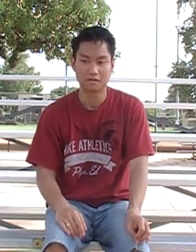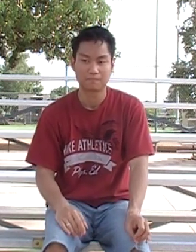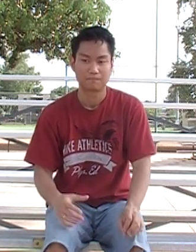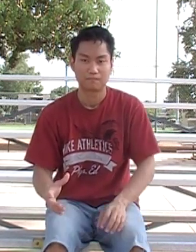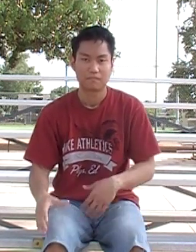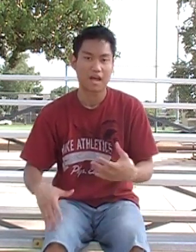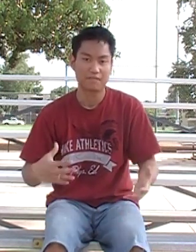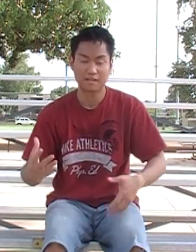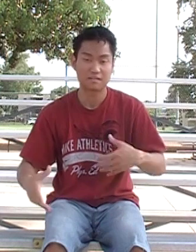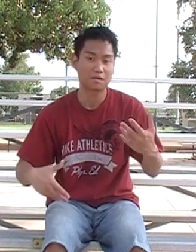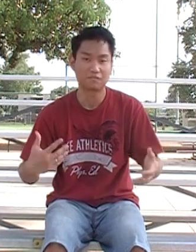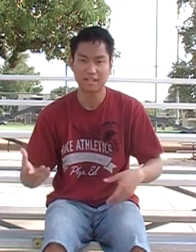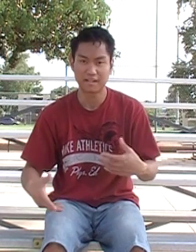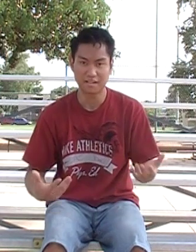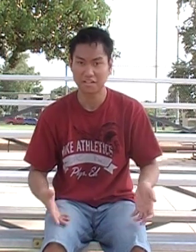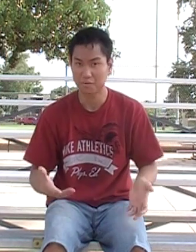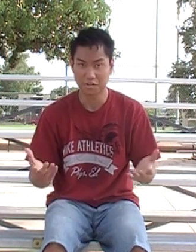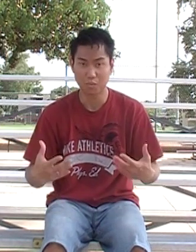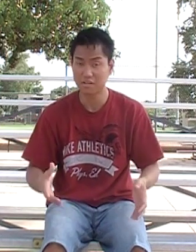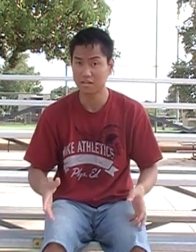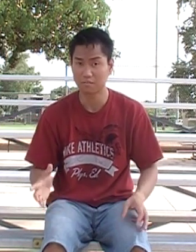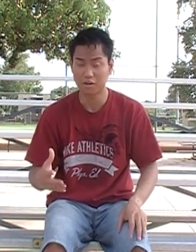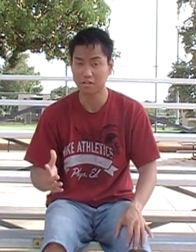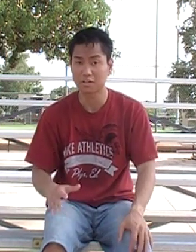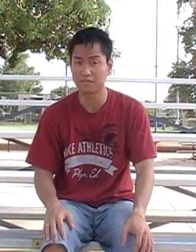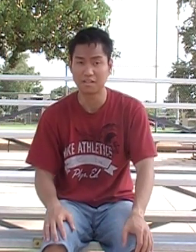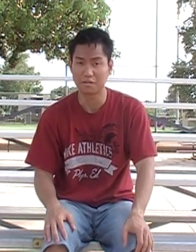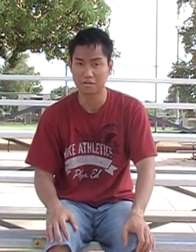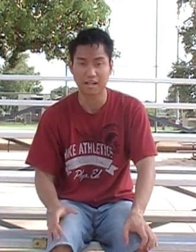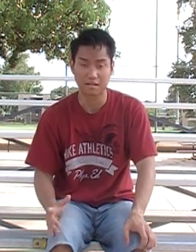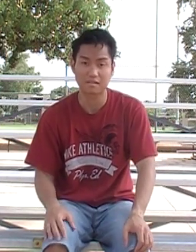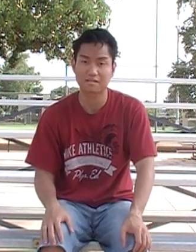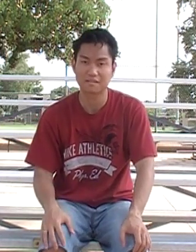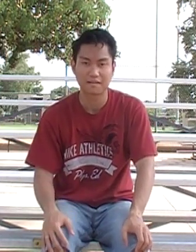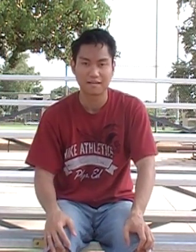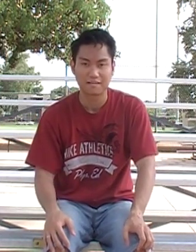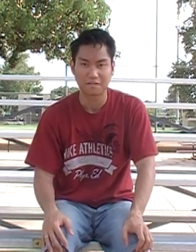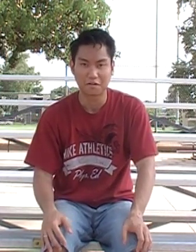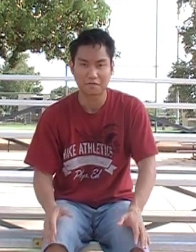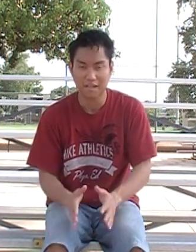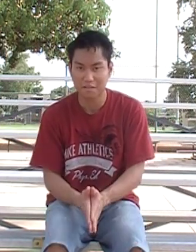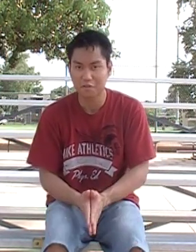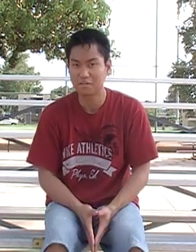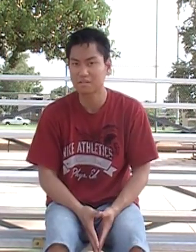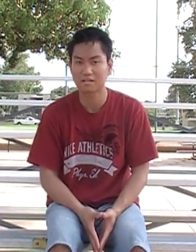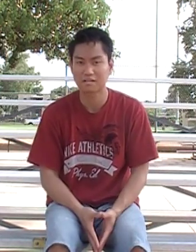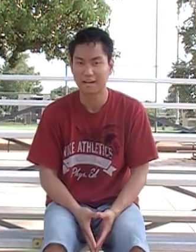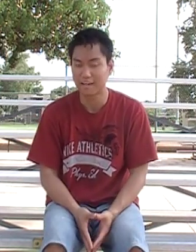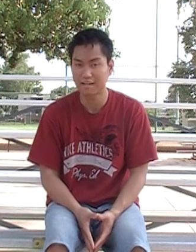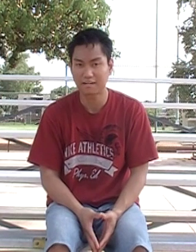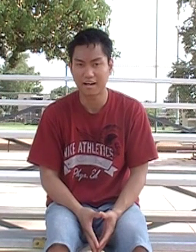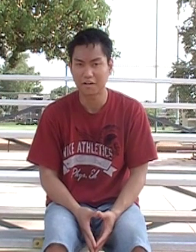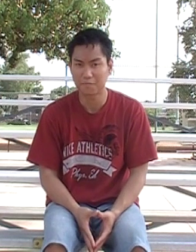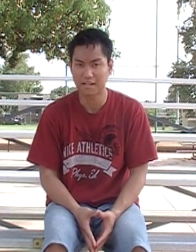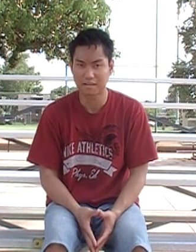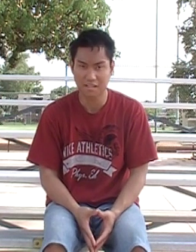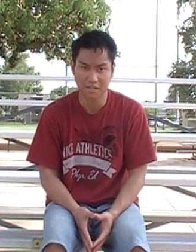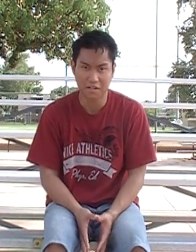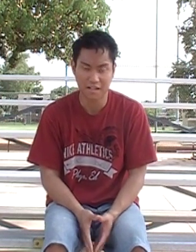having some of the ideas when you're watching martial arts videos like this. So, thank you so much. Again, I hope that this video has